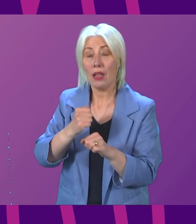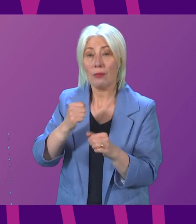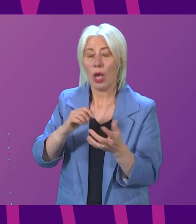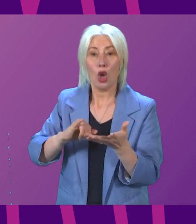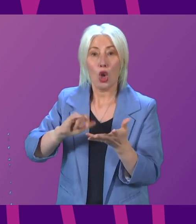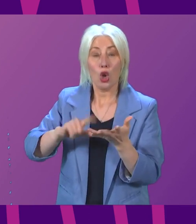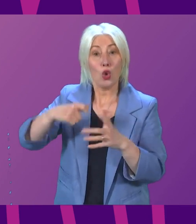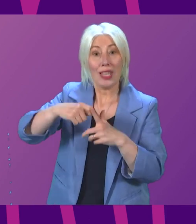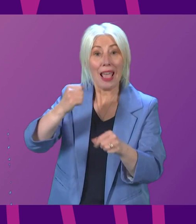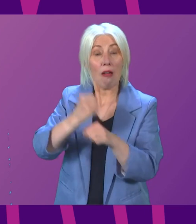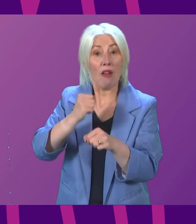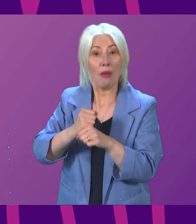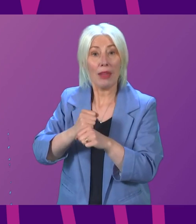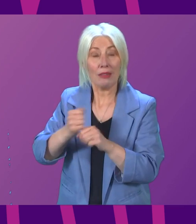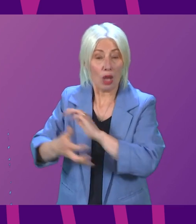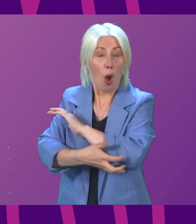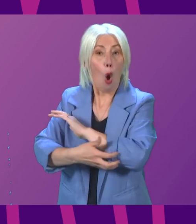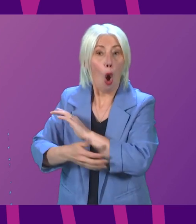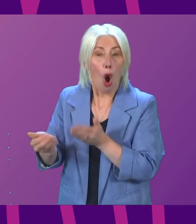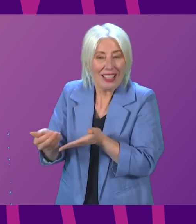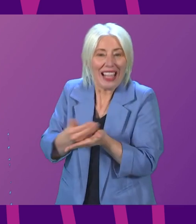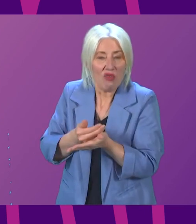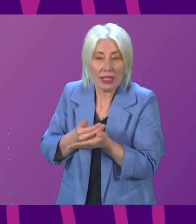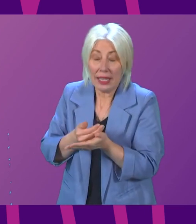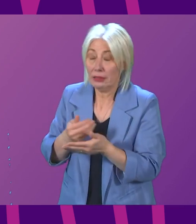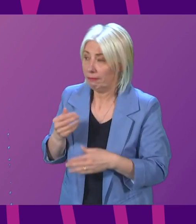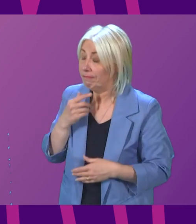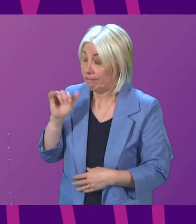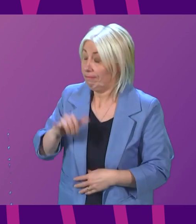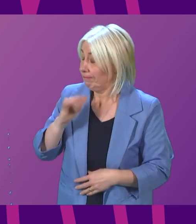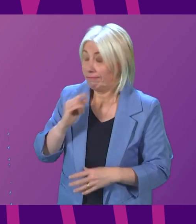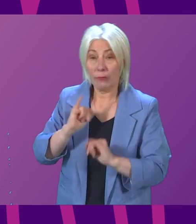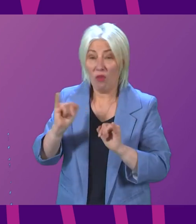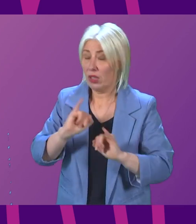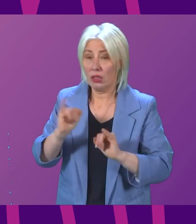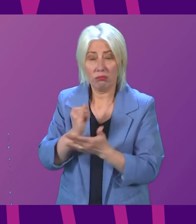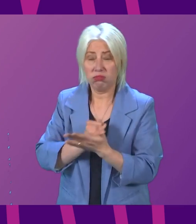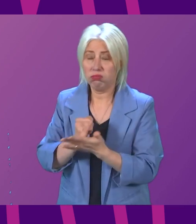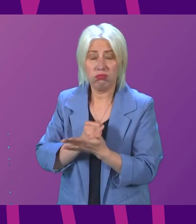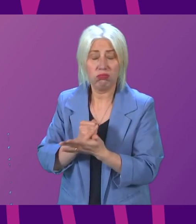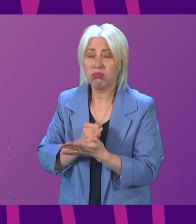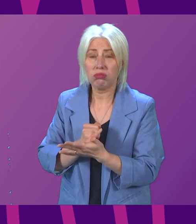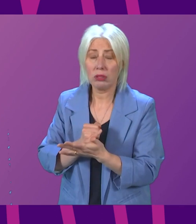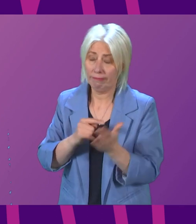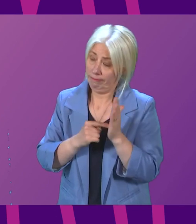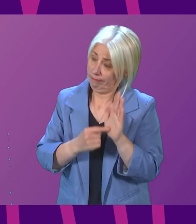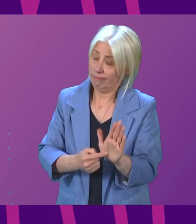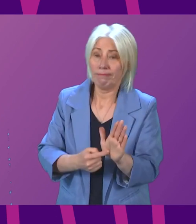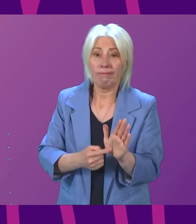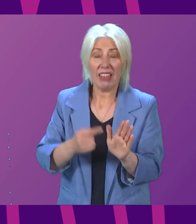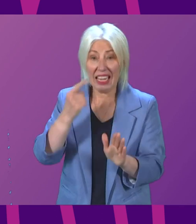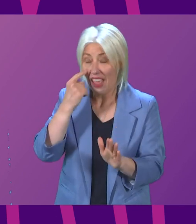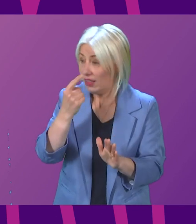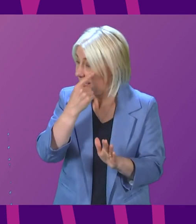First Minister. I think it's appalling and it displays and gives evidence for what I think